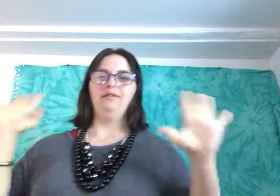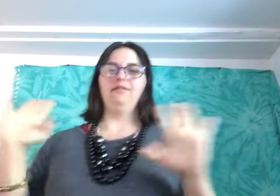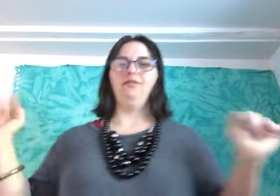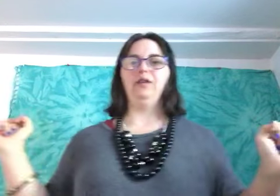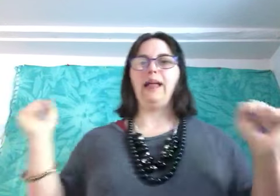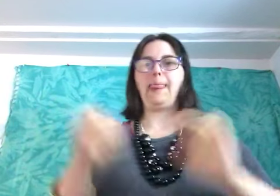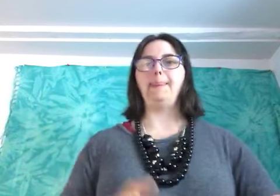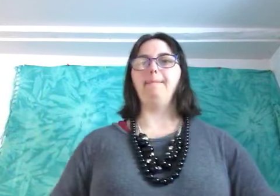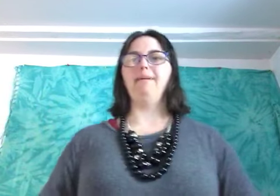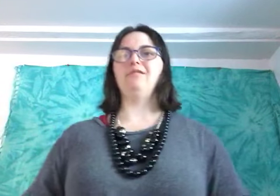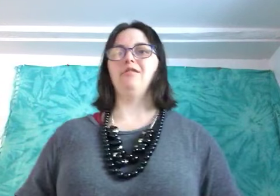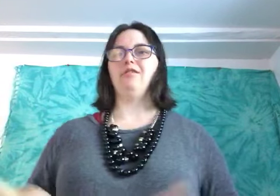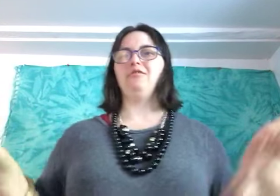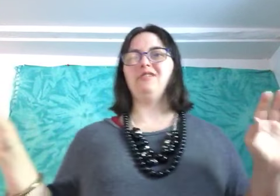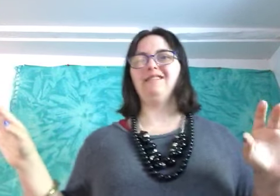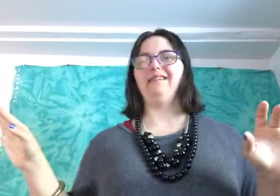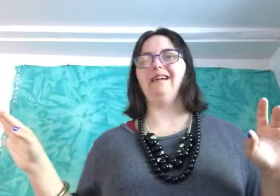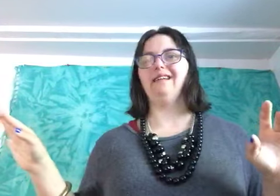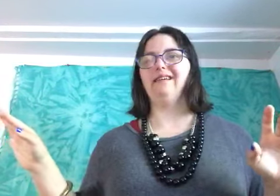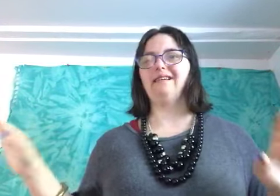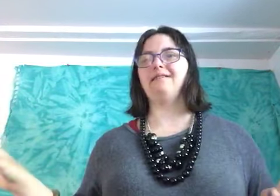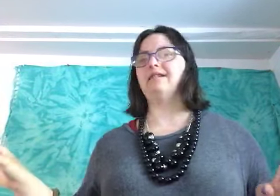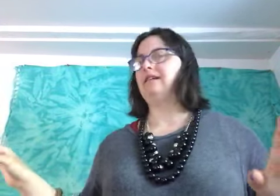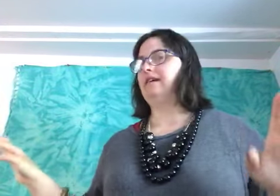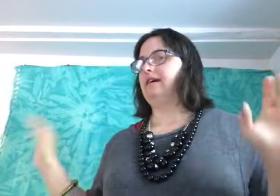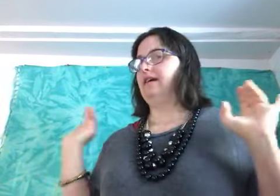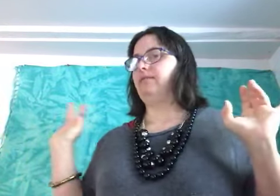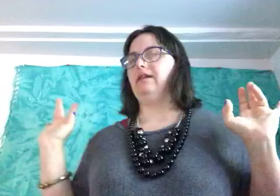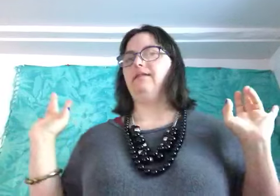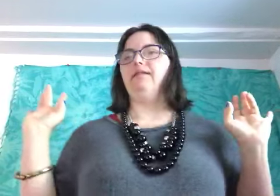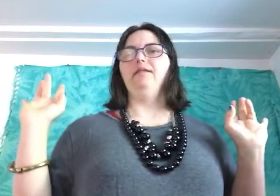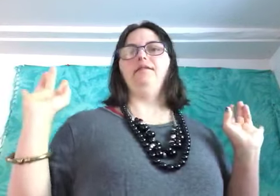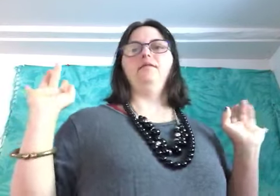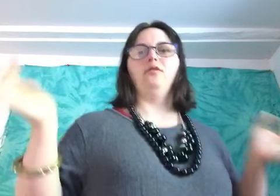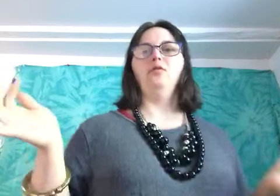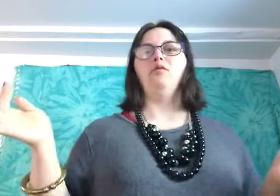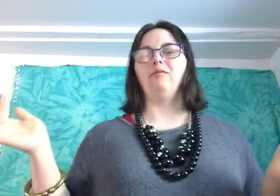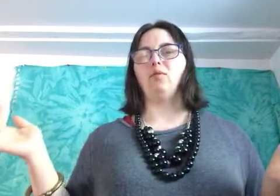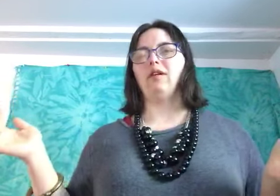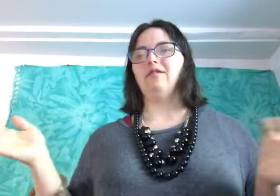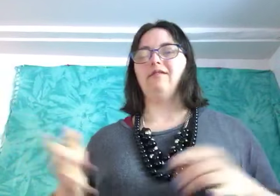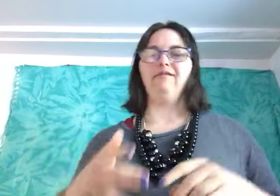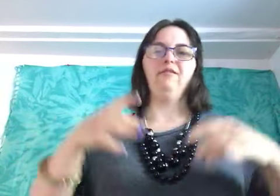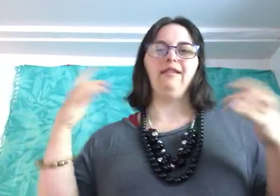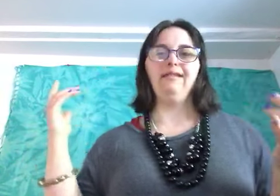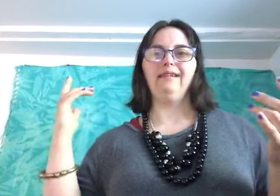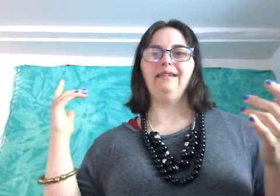to to make sure you check the analytics but don't go overboard of looking the